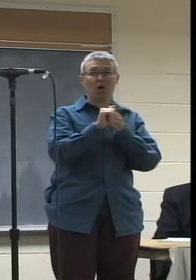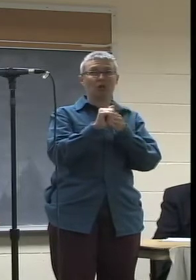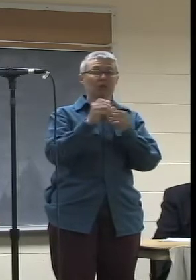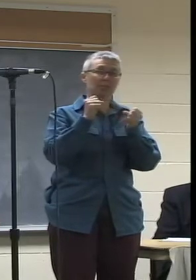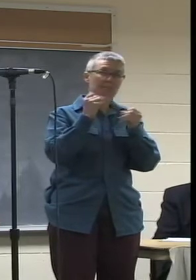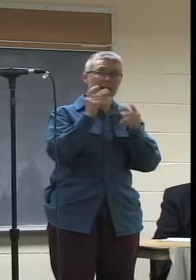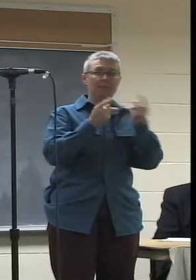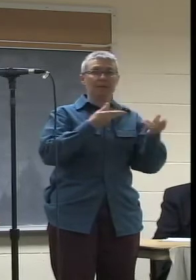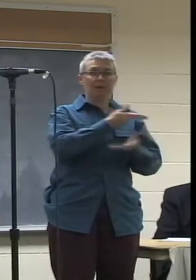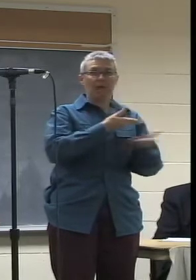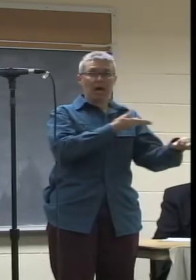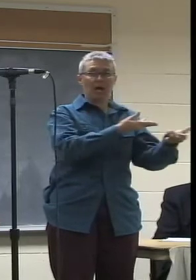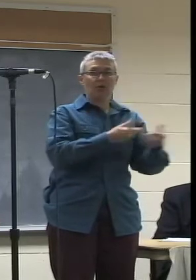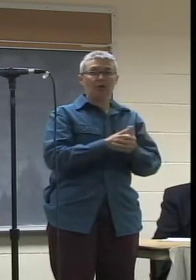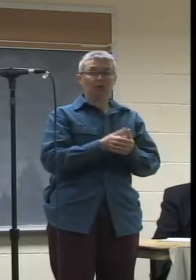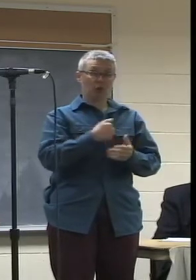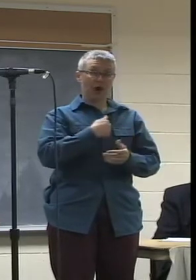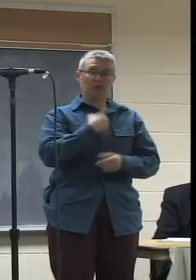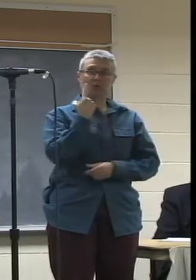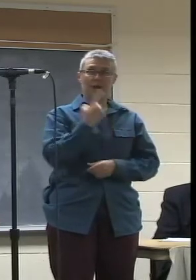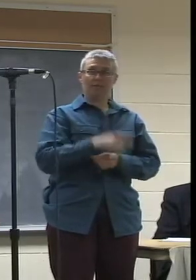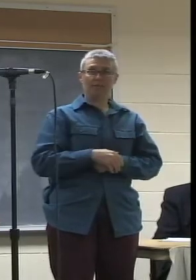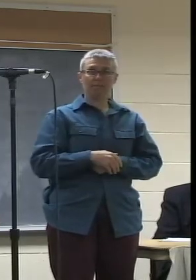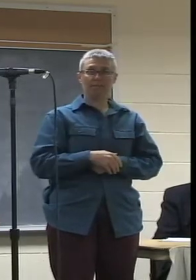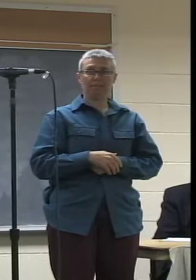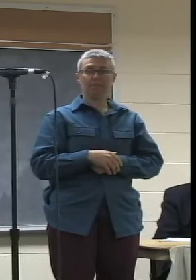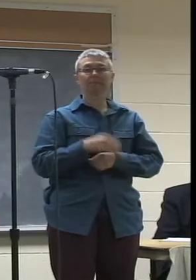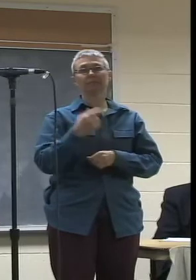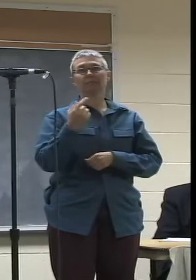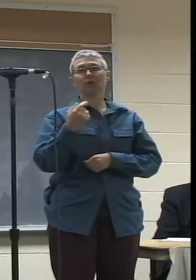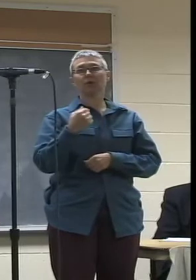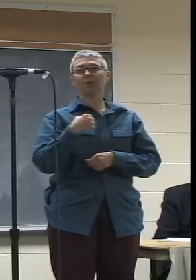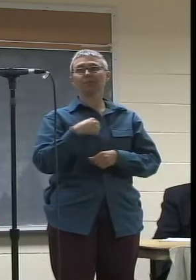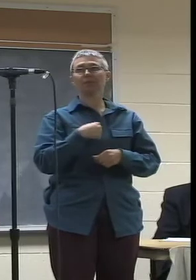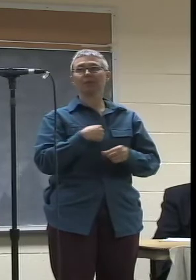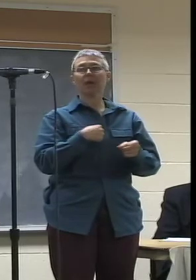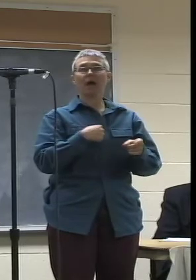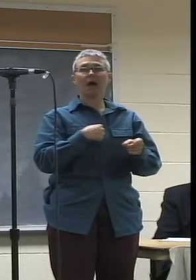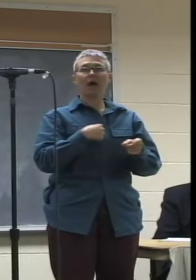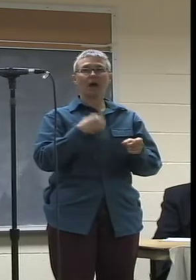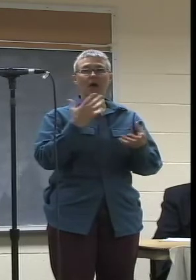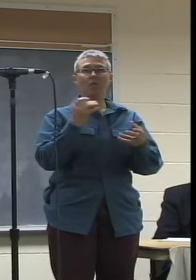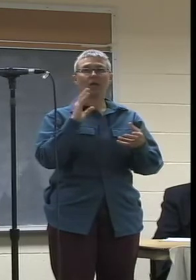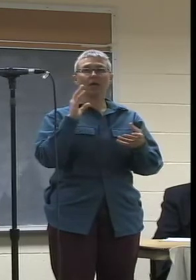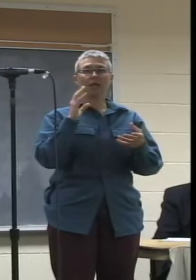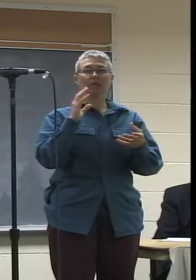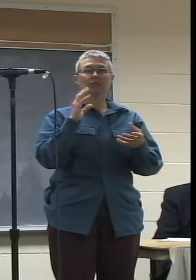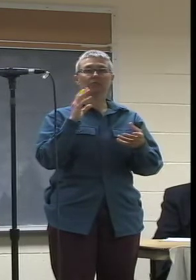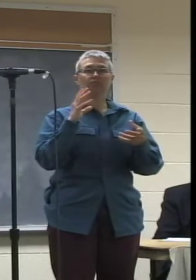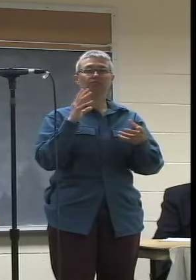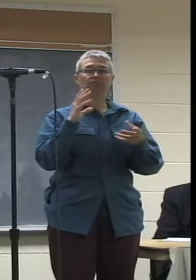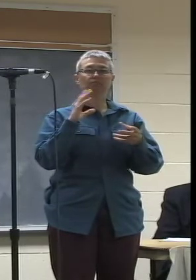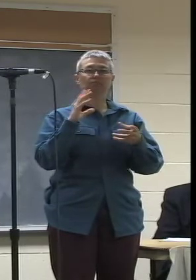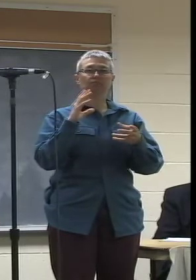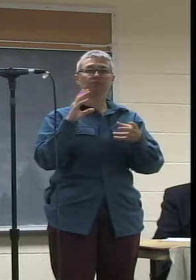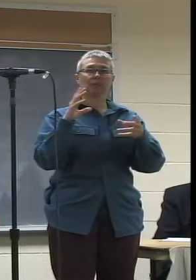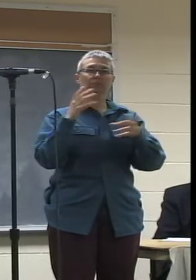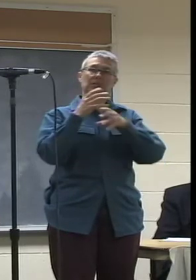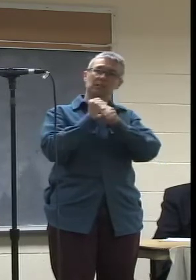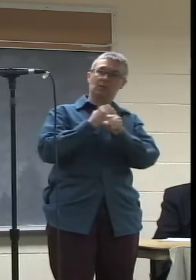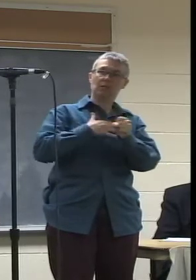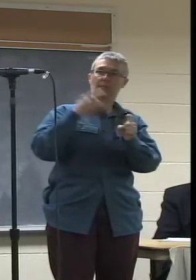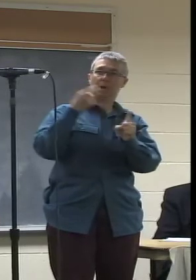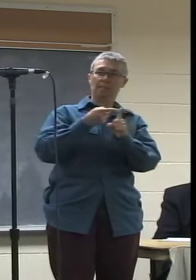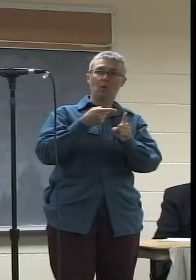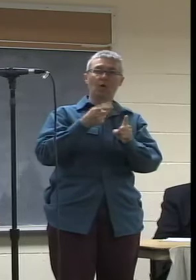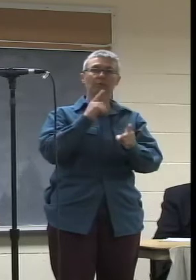I'll just wrap up by saying, you I truly do believe this is an investment. And, you